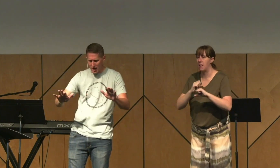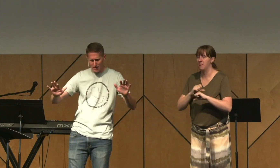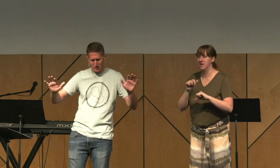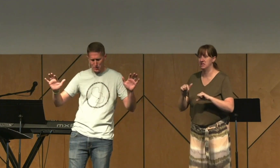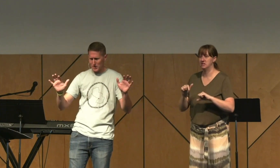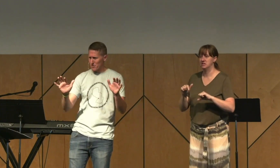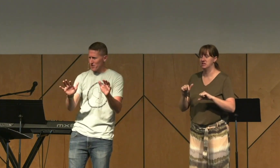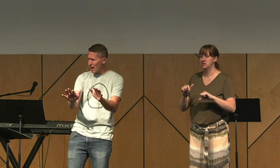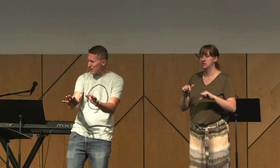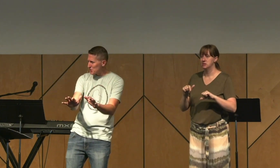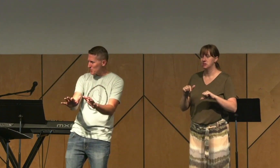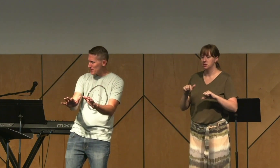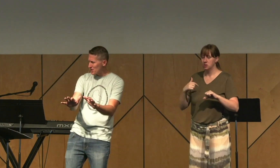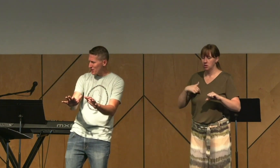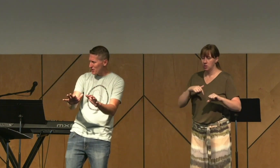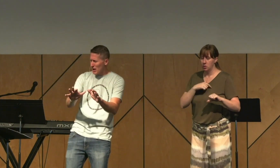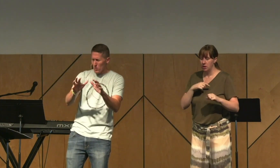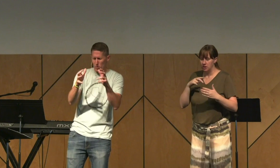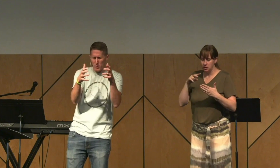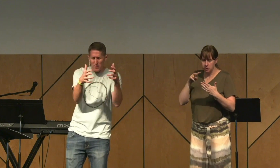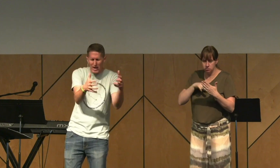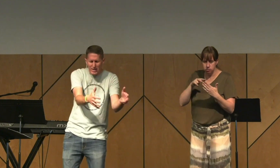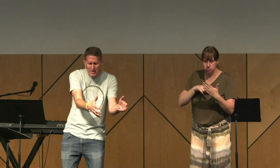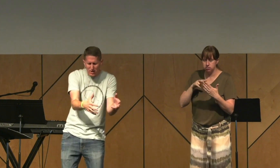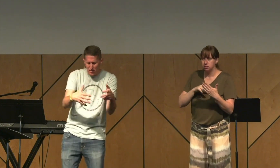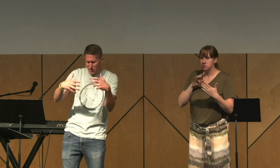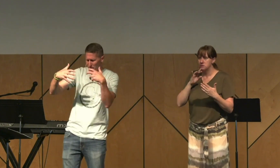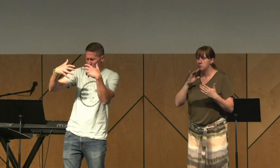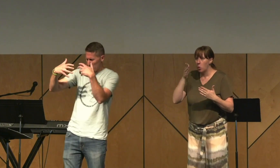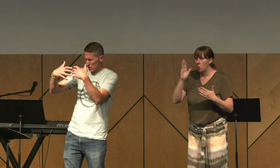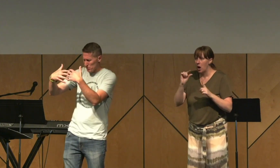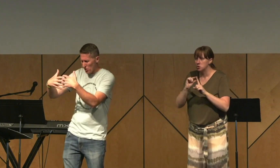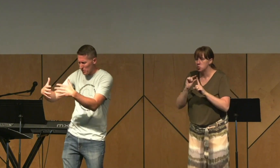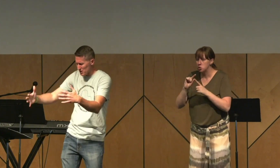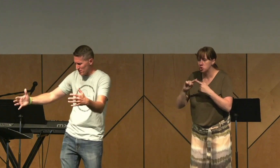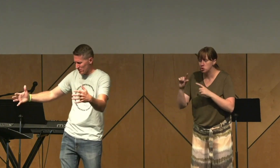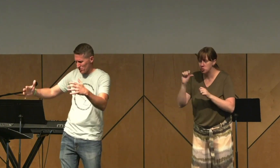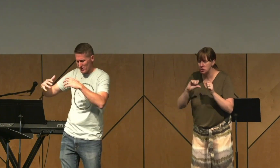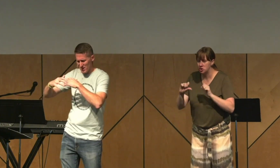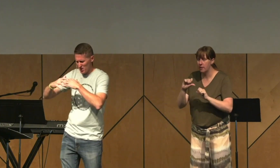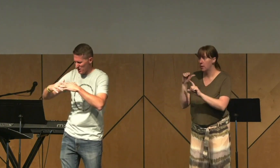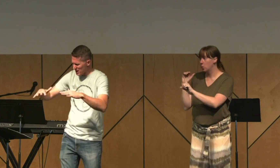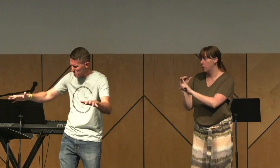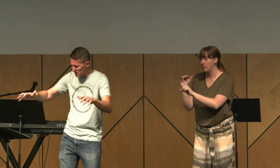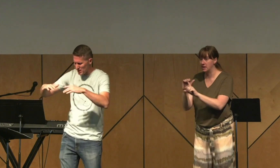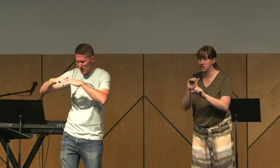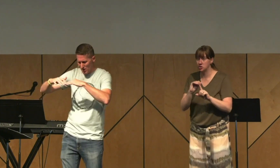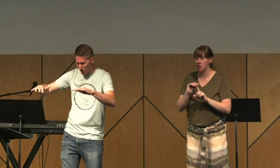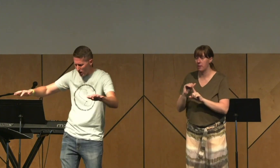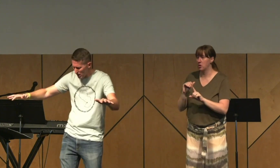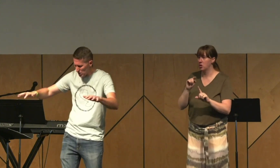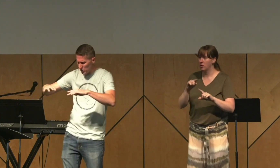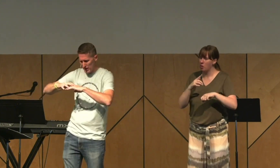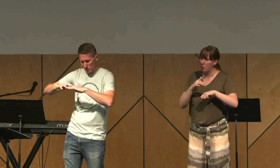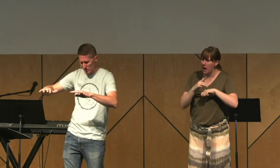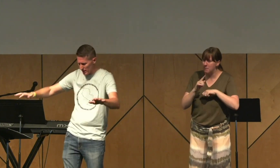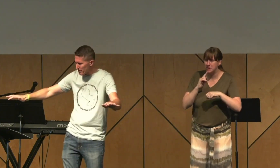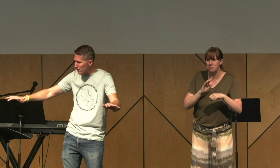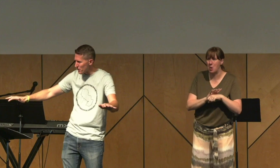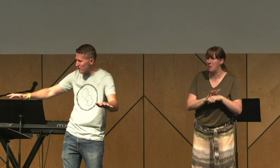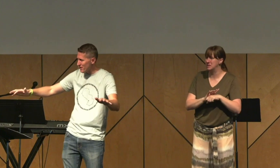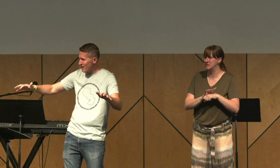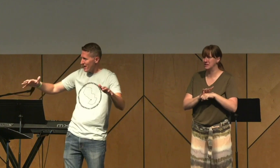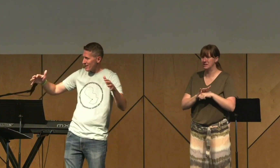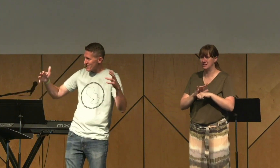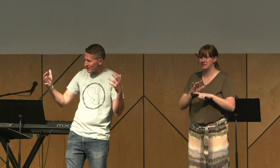love of God and the grace of God to each other. We reminded each other that those promises of sexual sin, they're empty. They're hollow. They